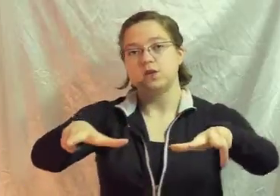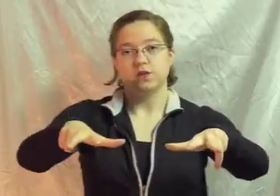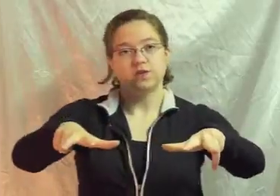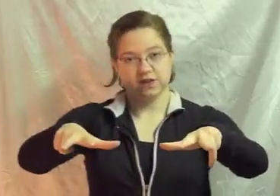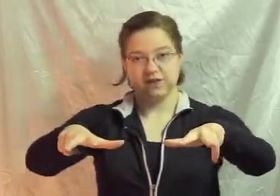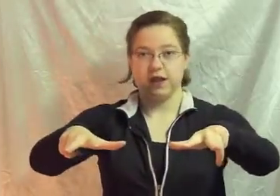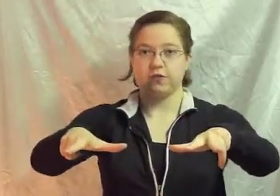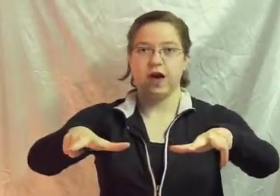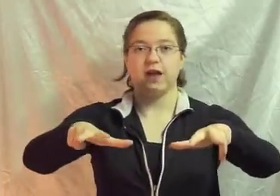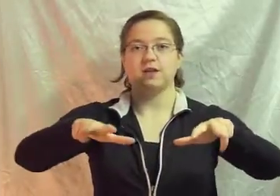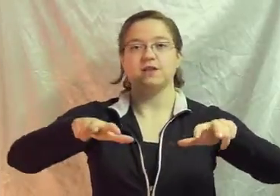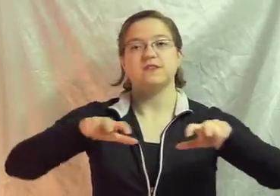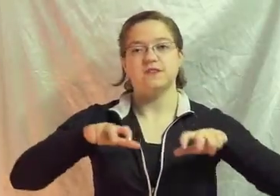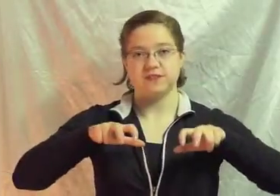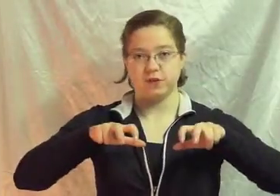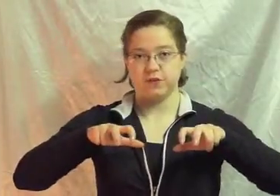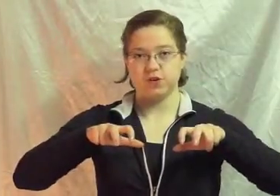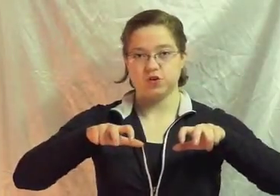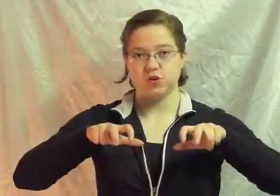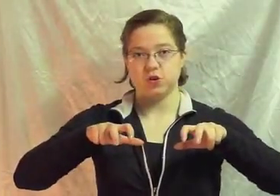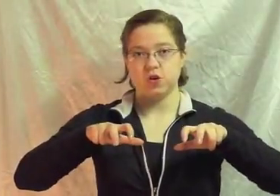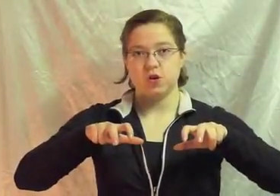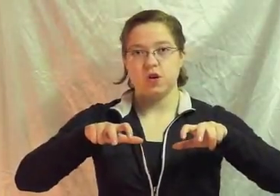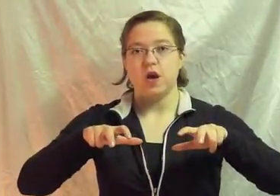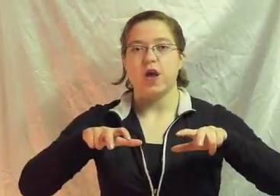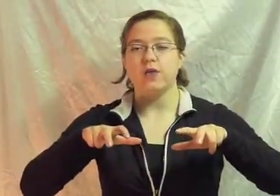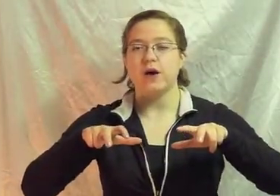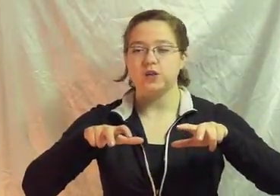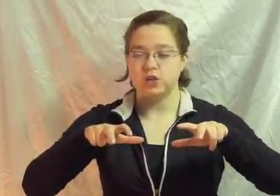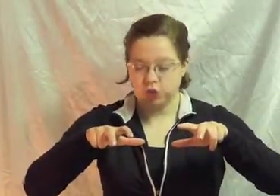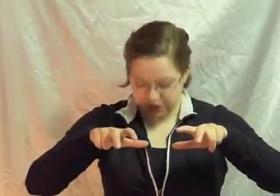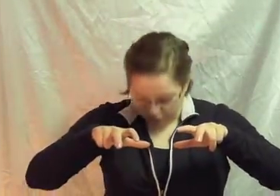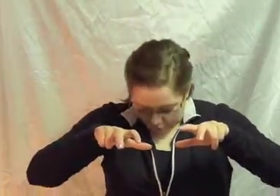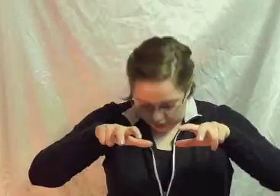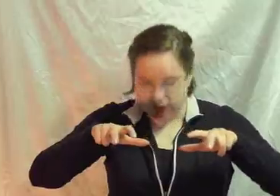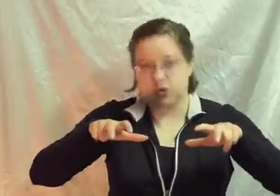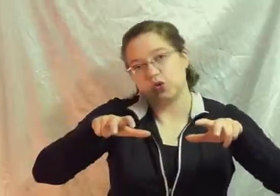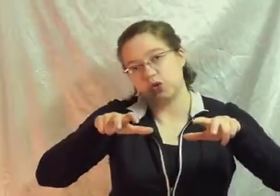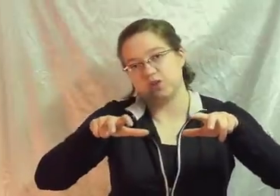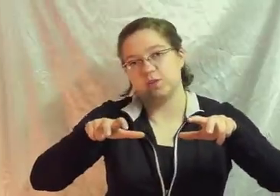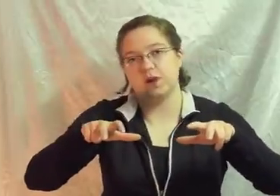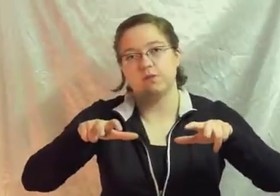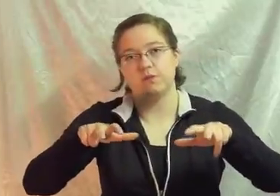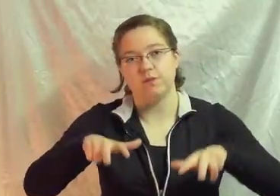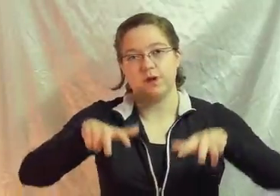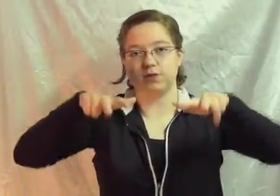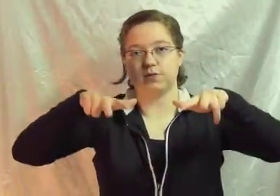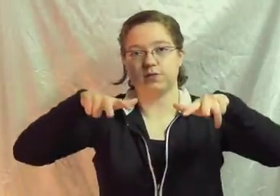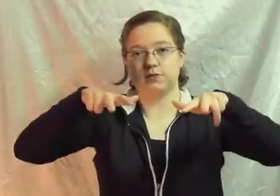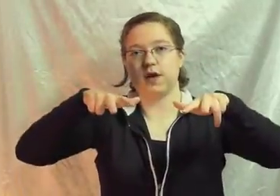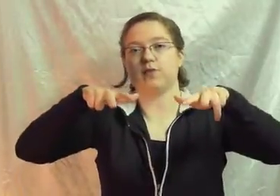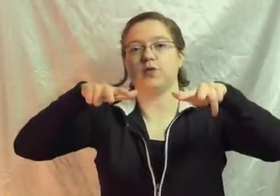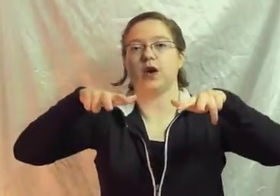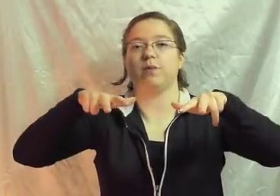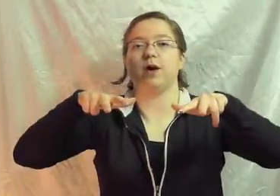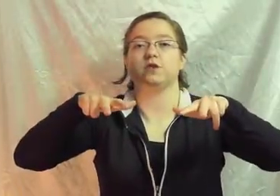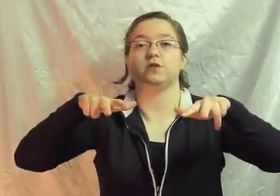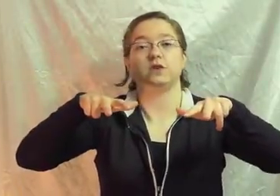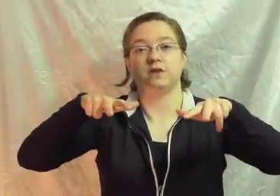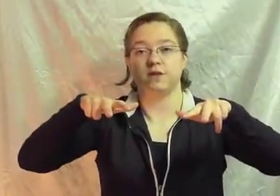Still staying flat Selfish And you actually do this more down toward your stomach But I'm doing it up higher so you can see